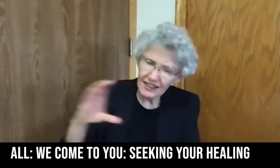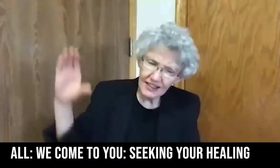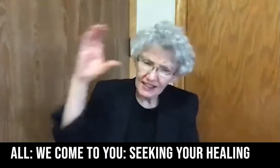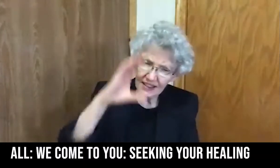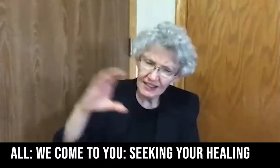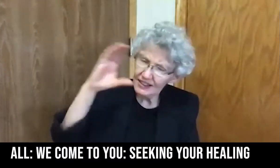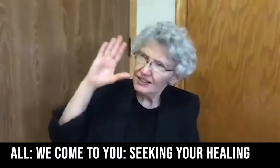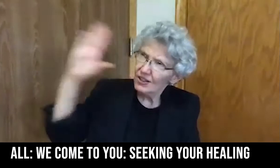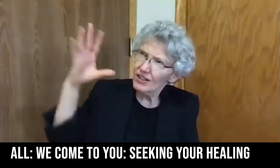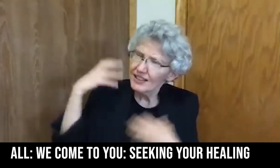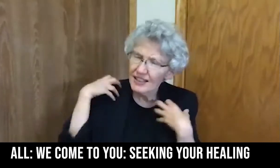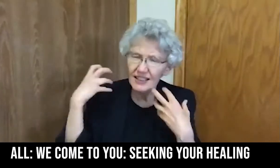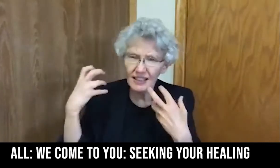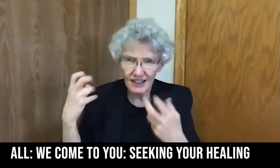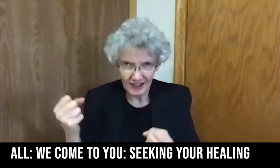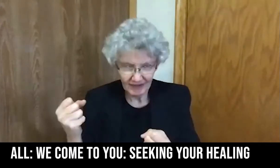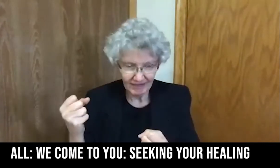We come to you seeking your healing.